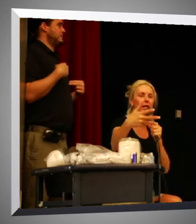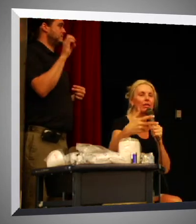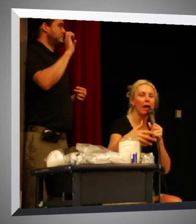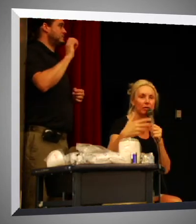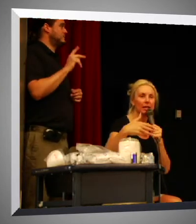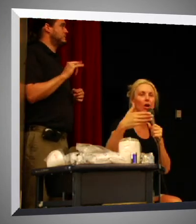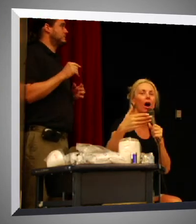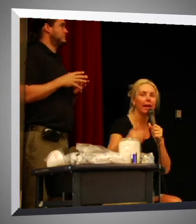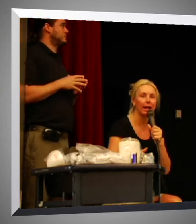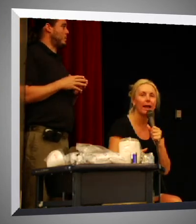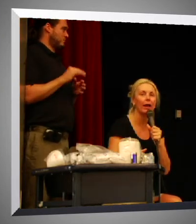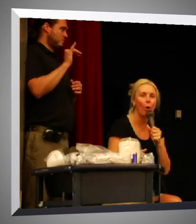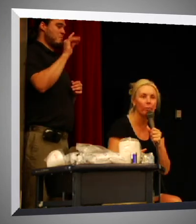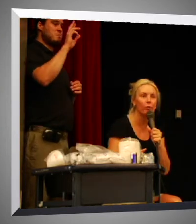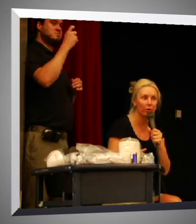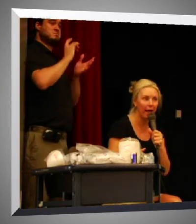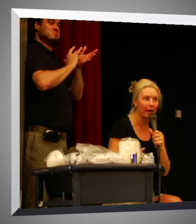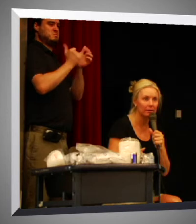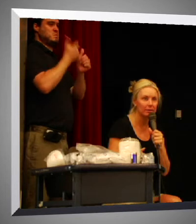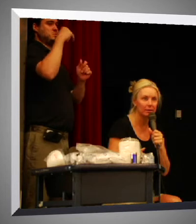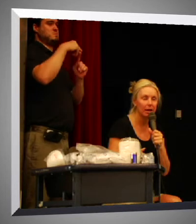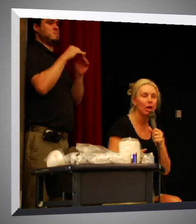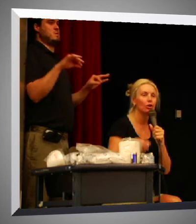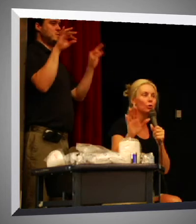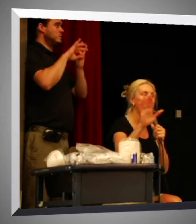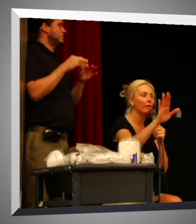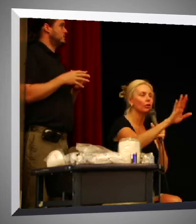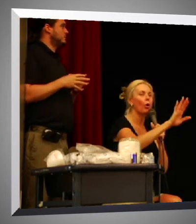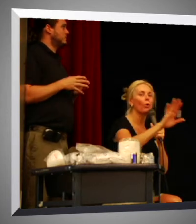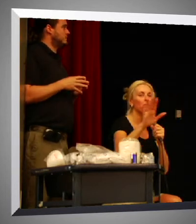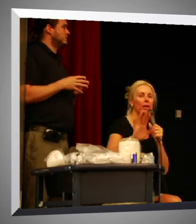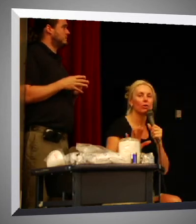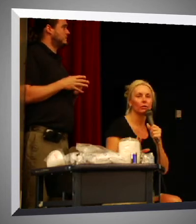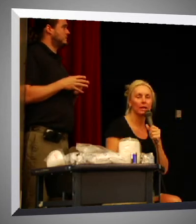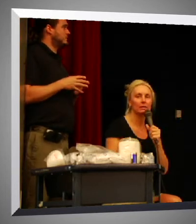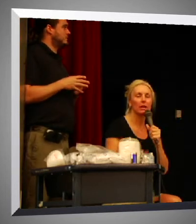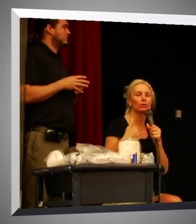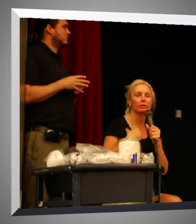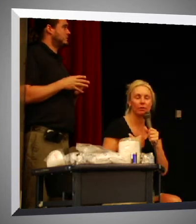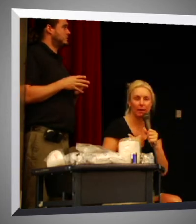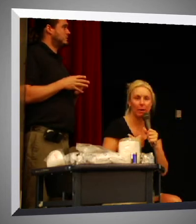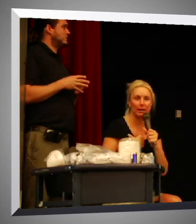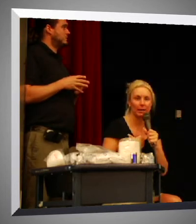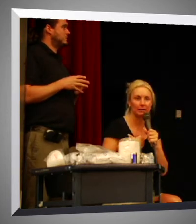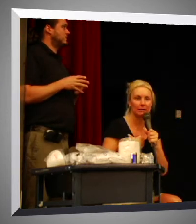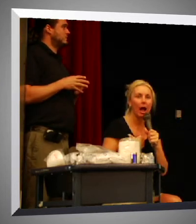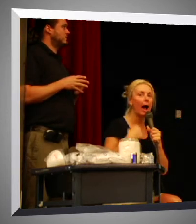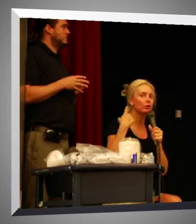need to have things on hand at home for that. You have your own medical needs that are different than my needs. I